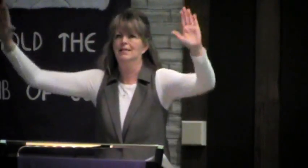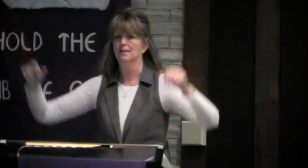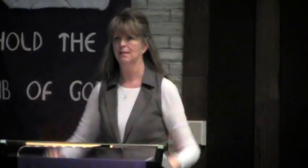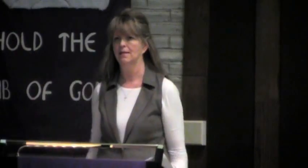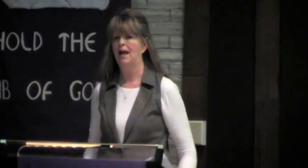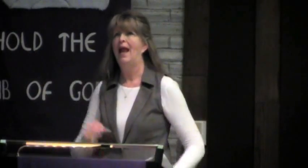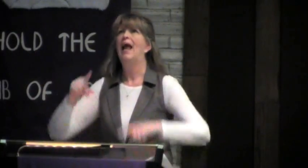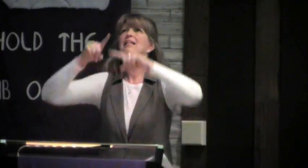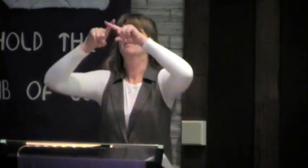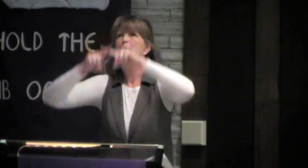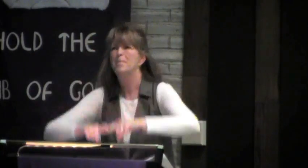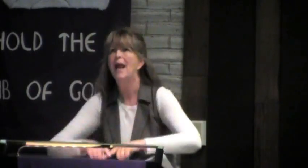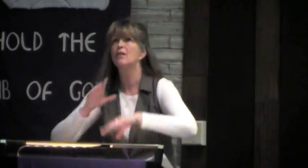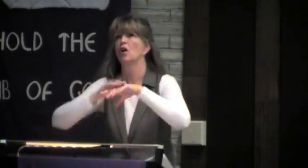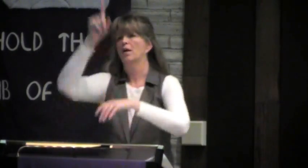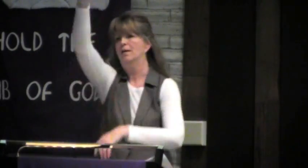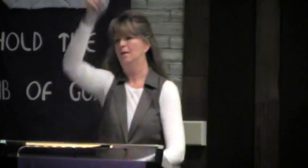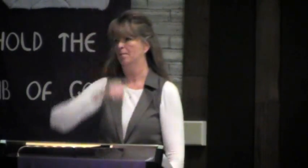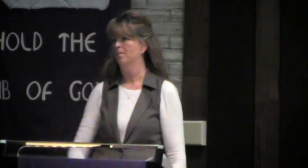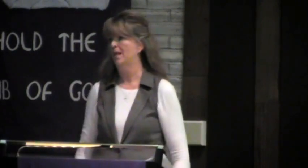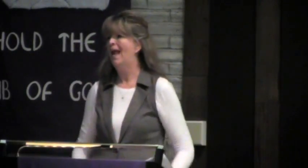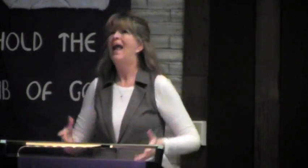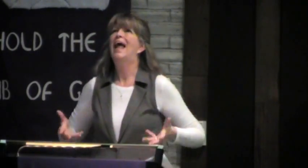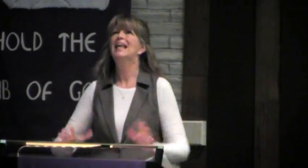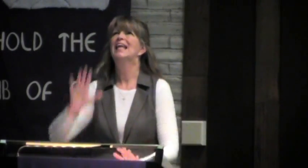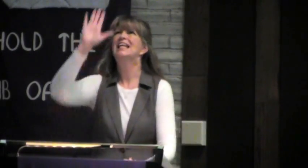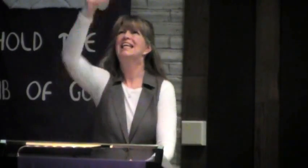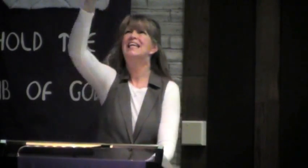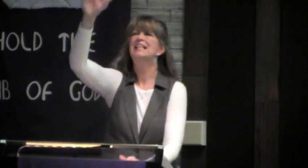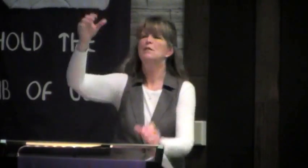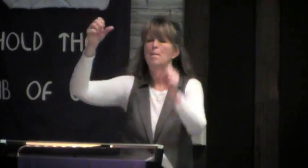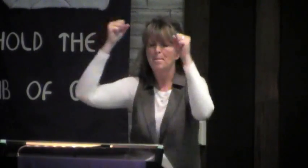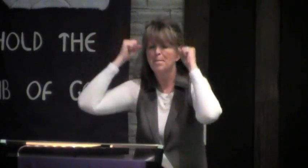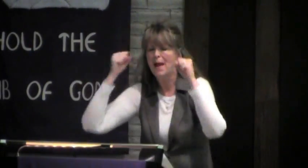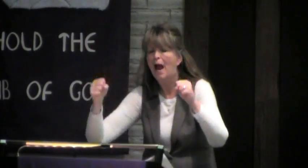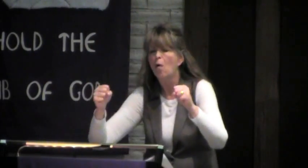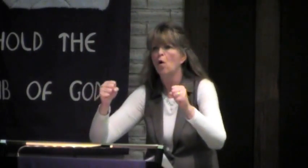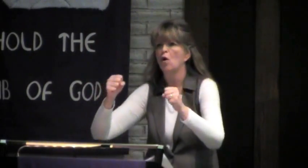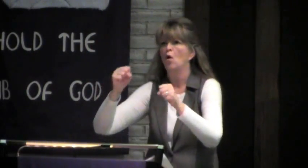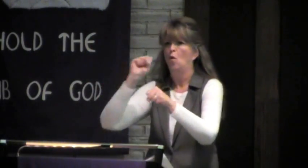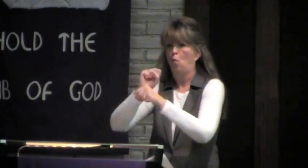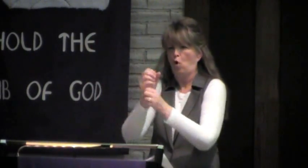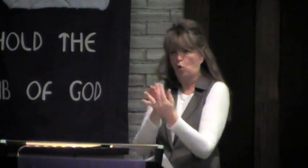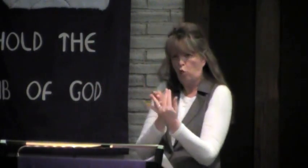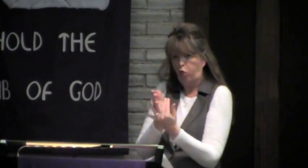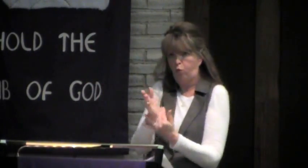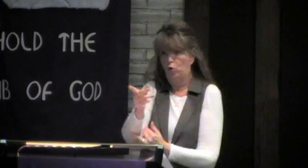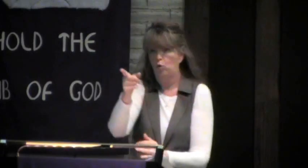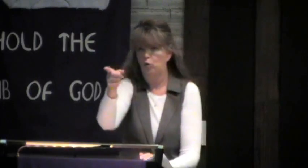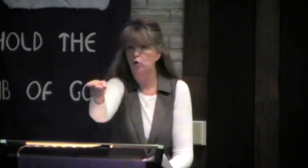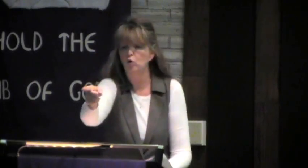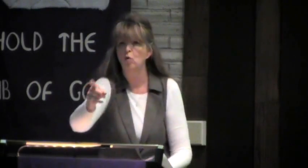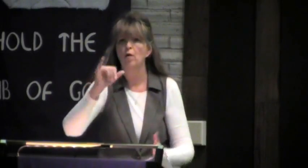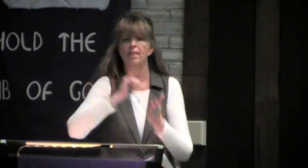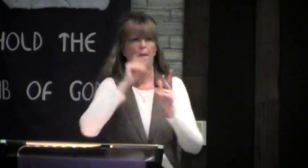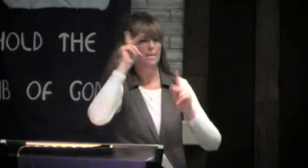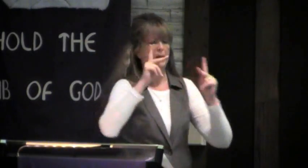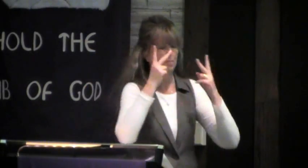something wonderful through dependence on him. And let his power